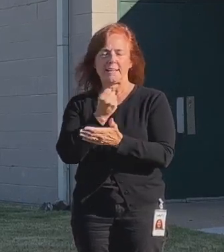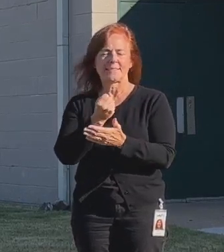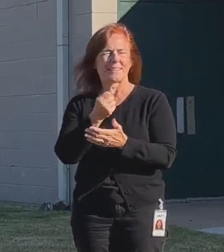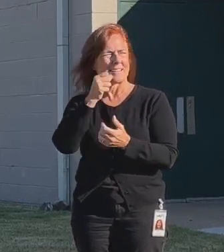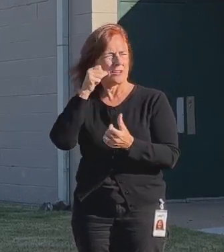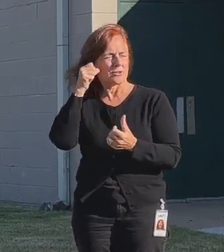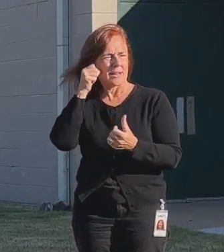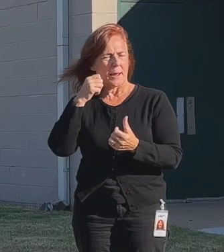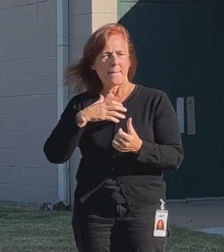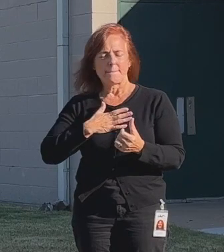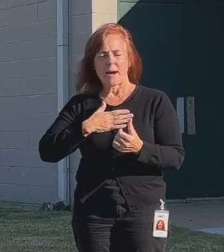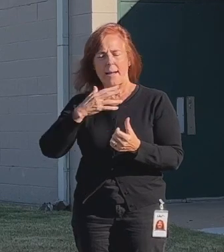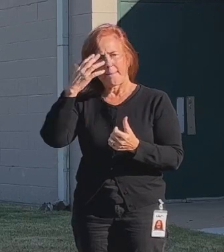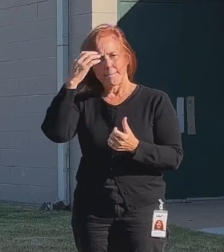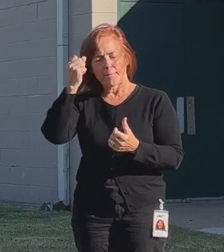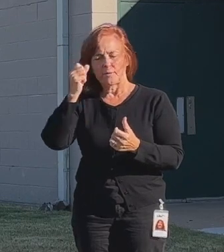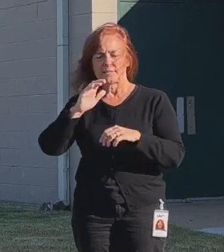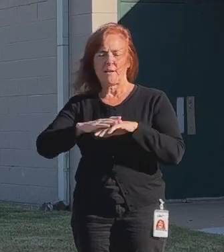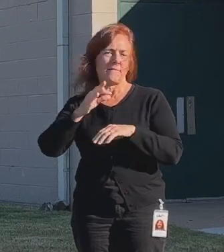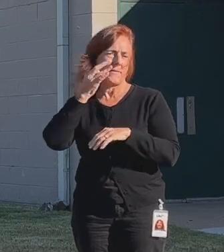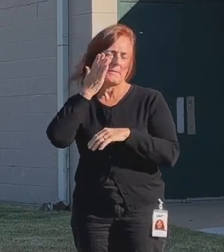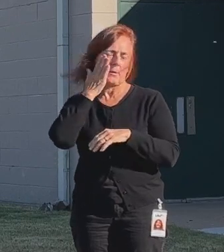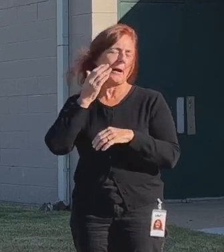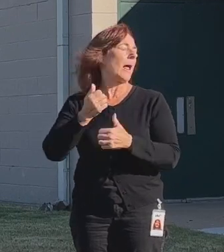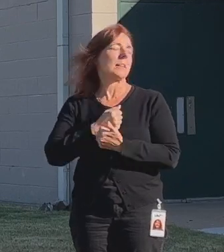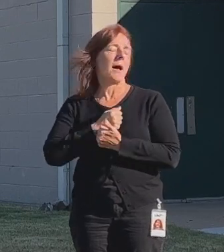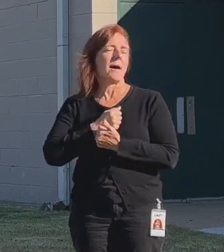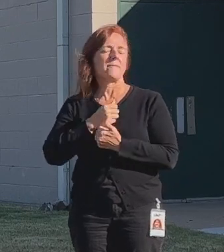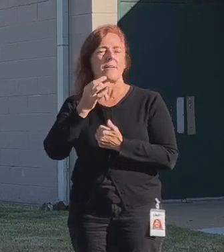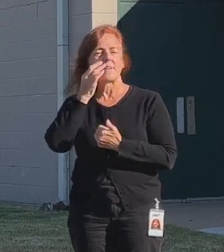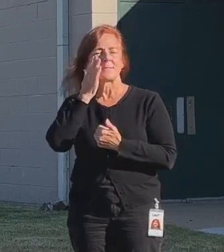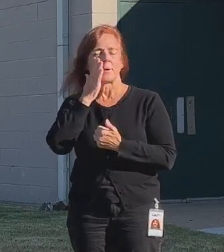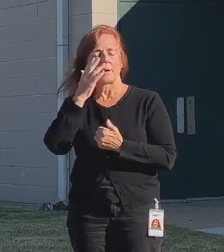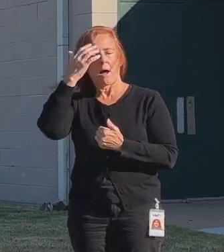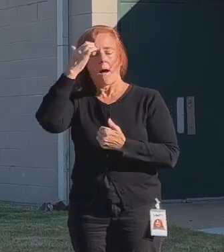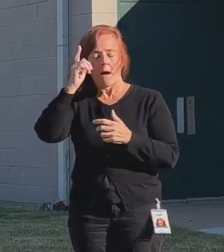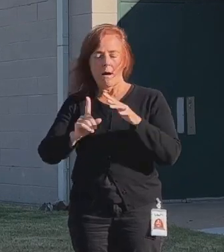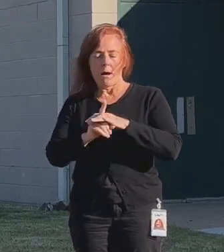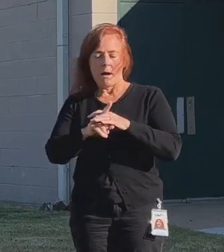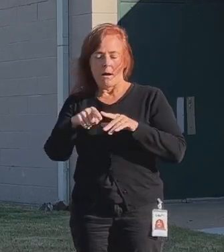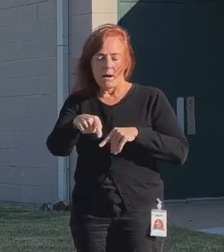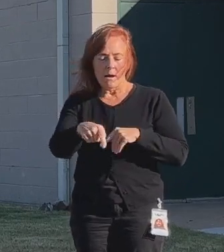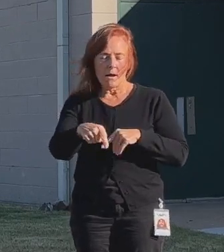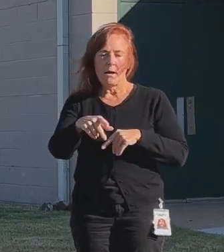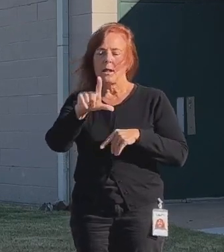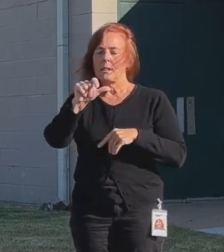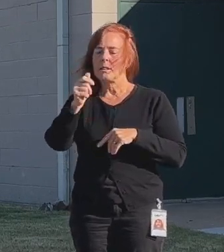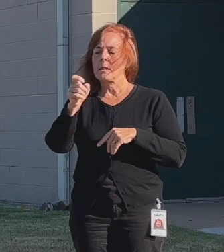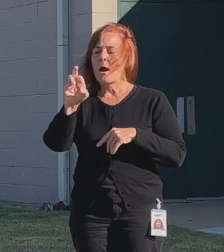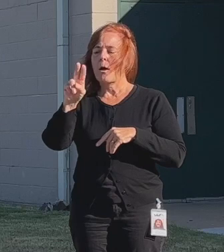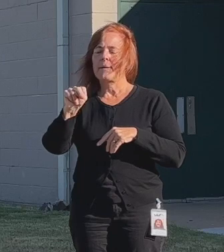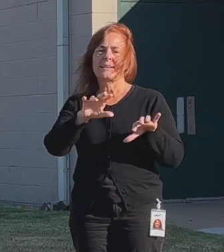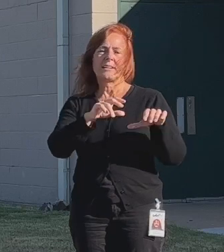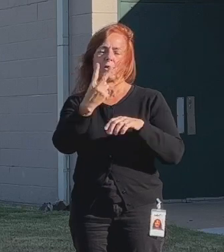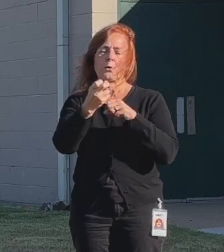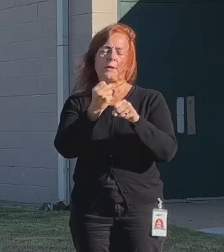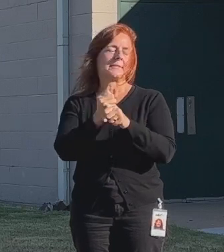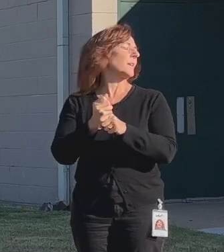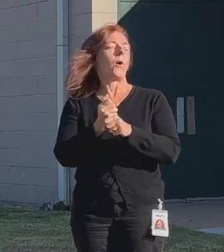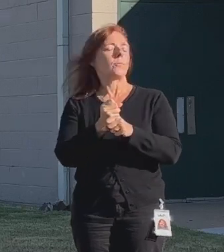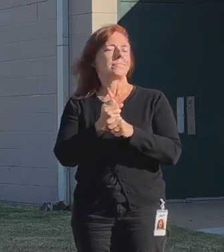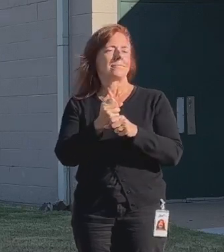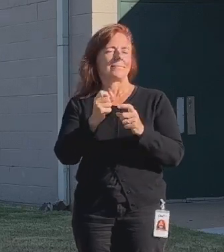my memories on Facebook, which I love Facebook memories. This came up in my memories, and this was a post that Lauren did two years ago yesterday,